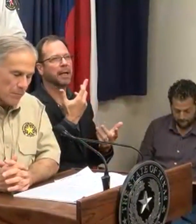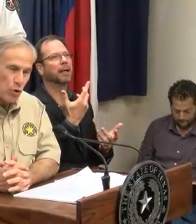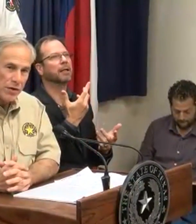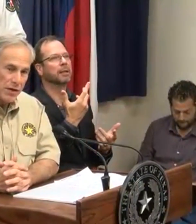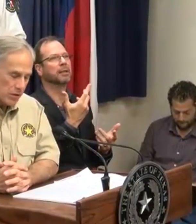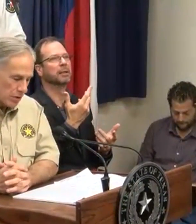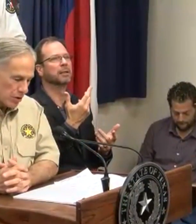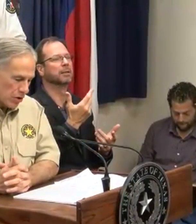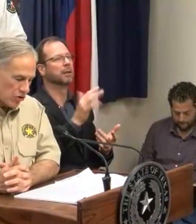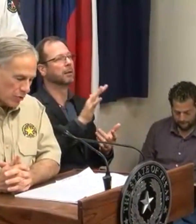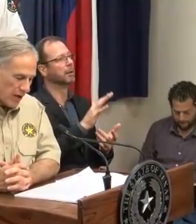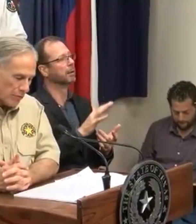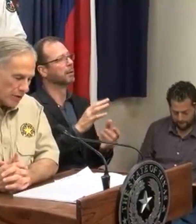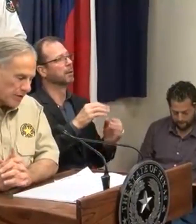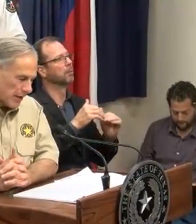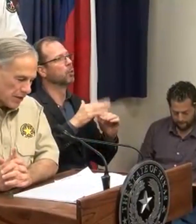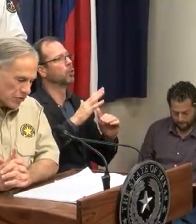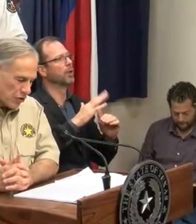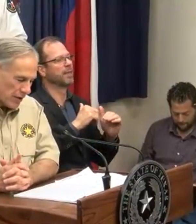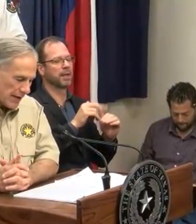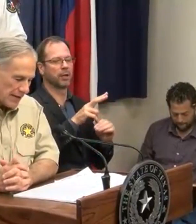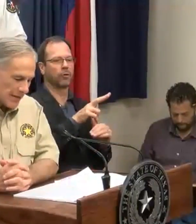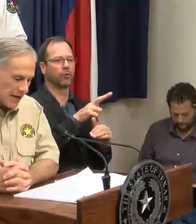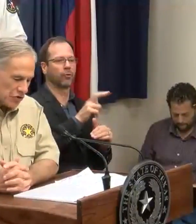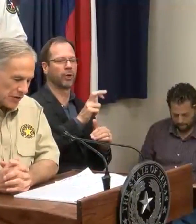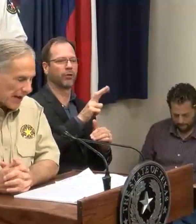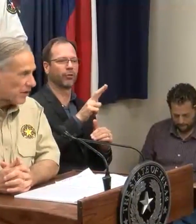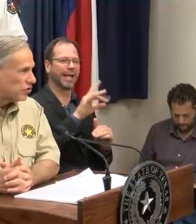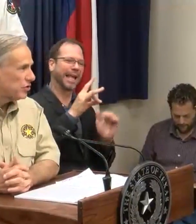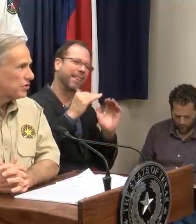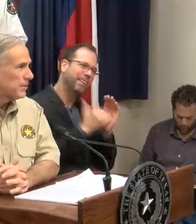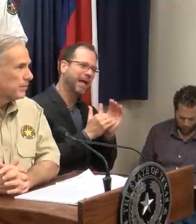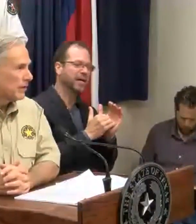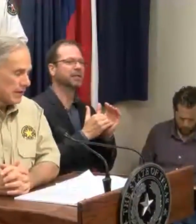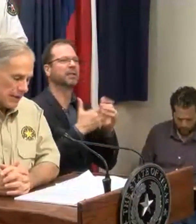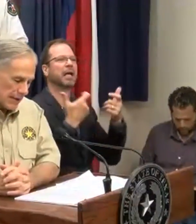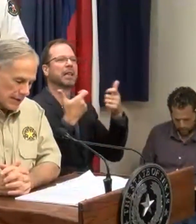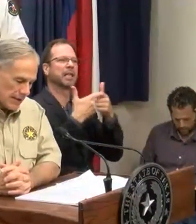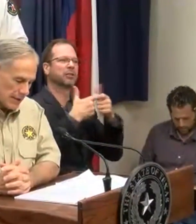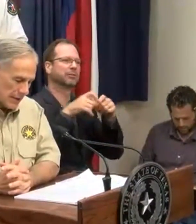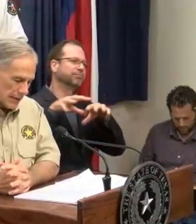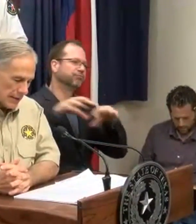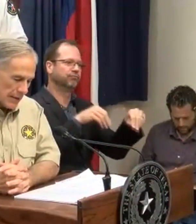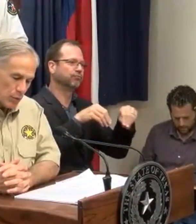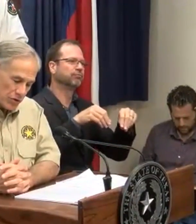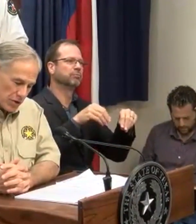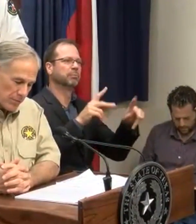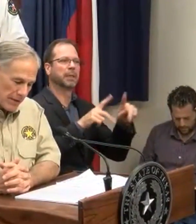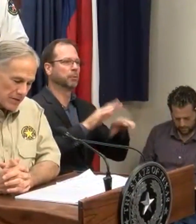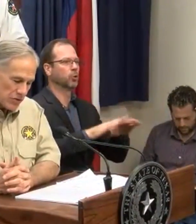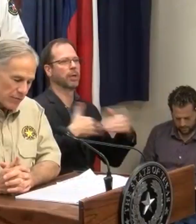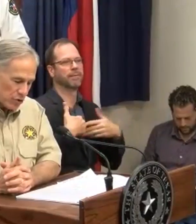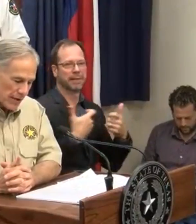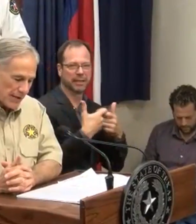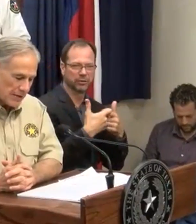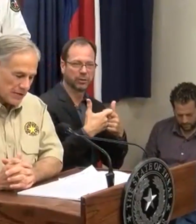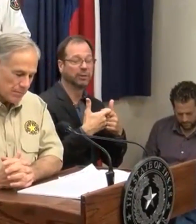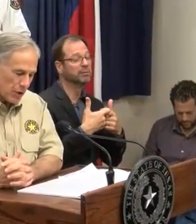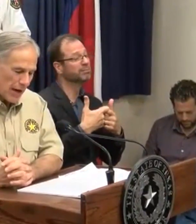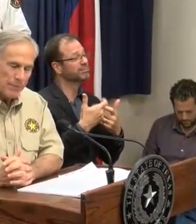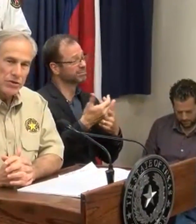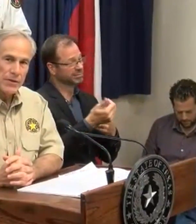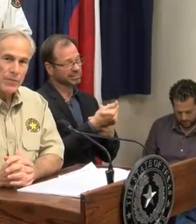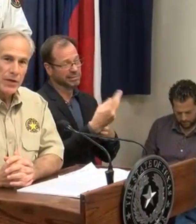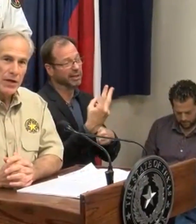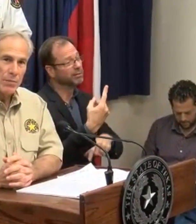more than 338,000 outages, and it will still be several days,